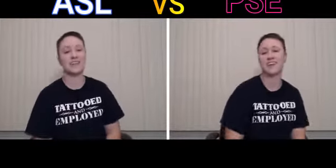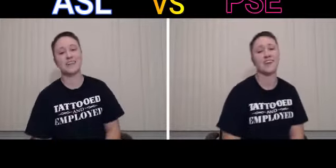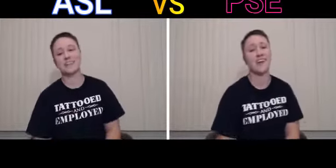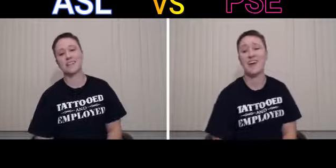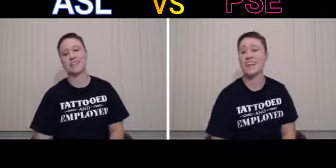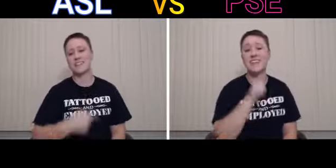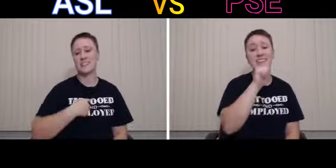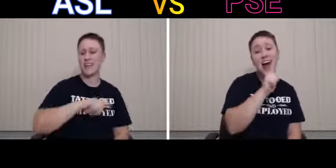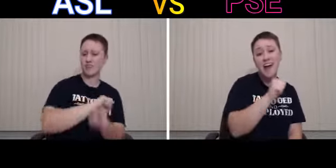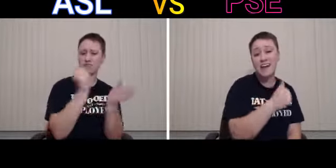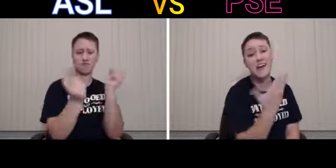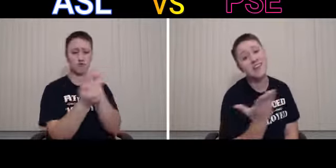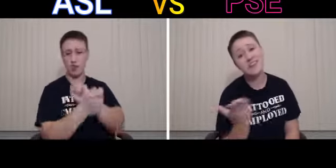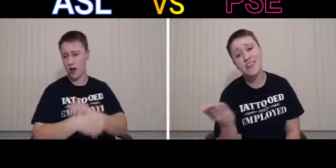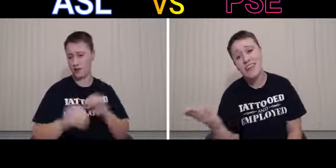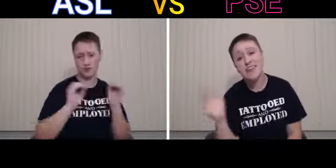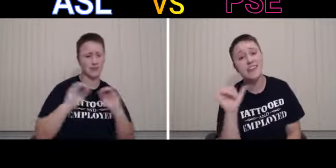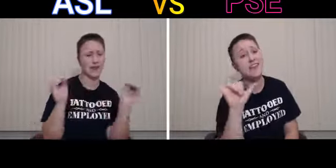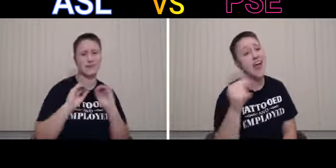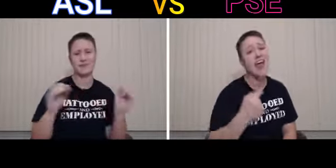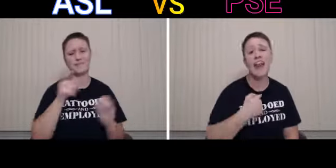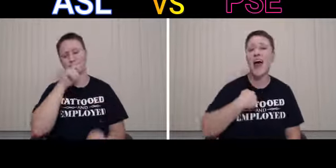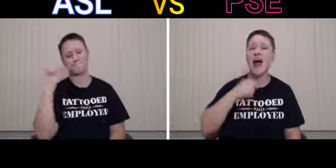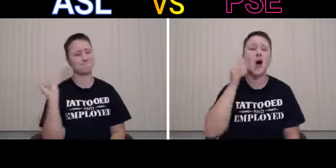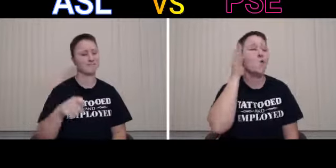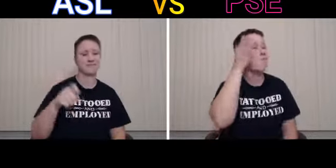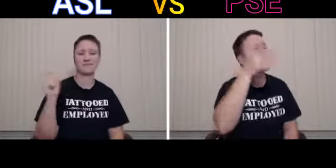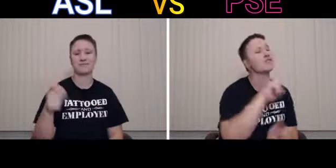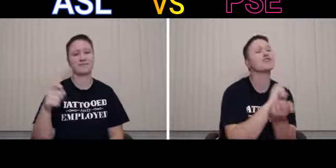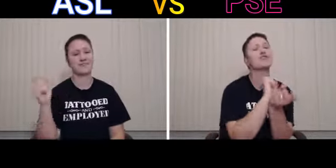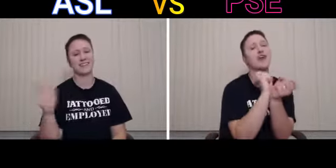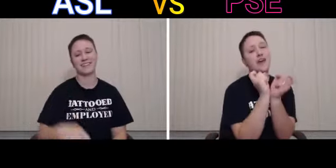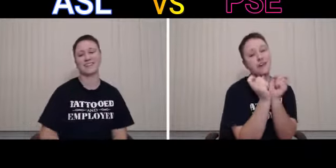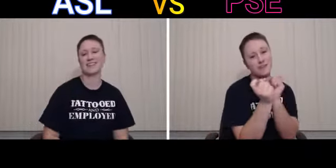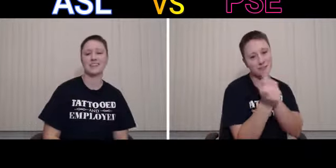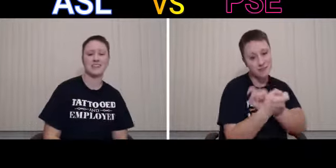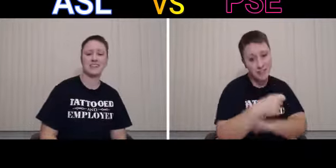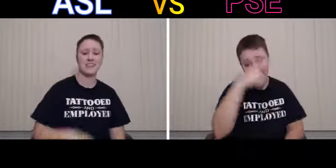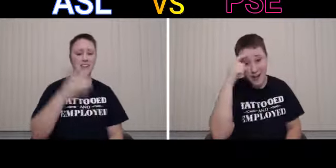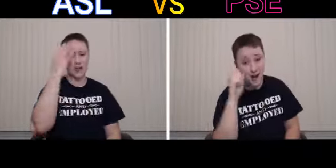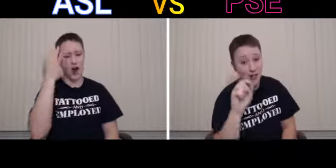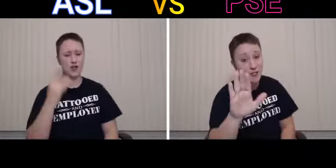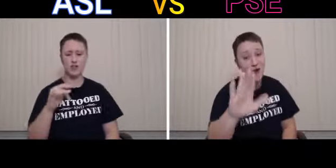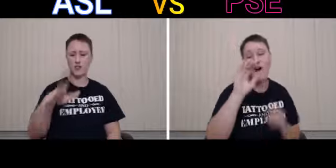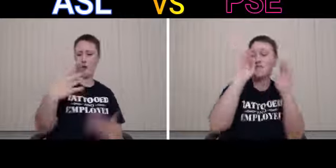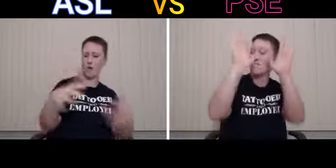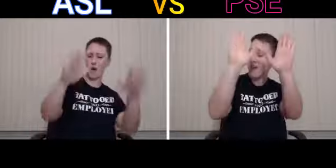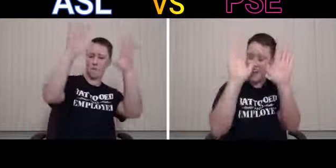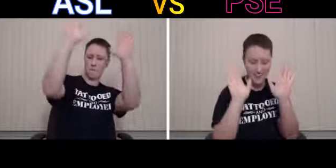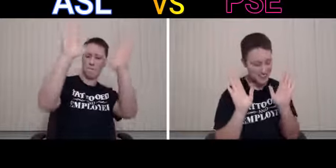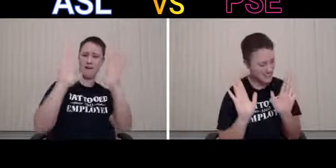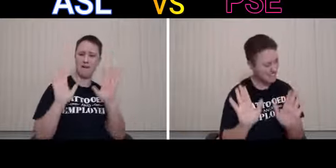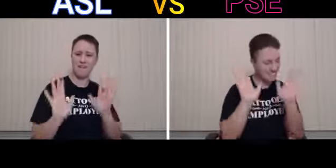There's another thing that I would change Cause you're amazing